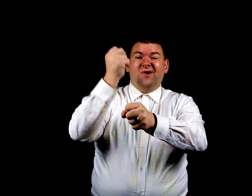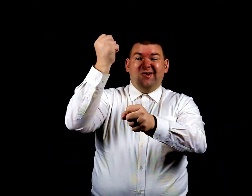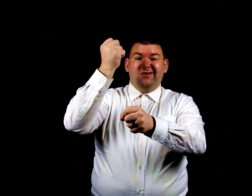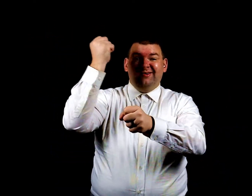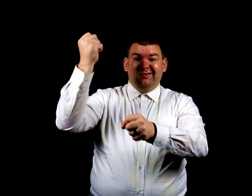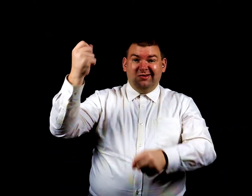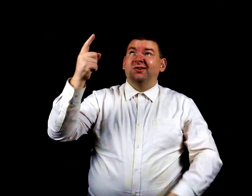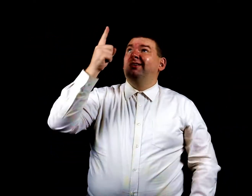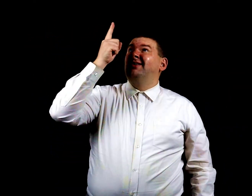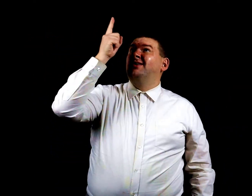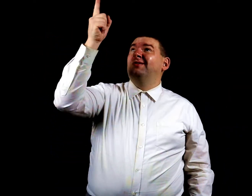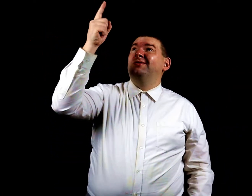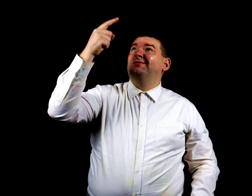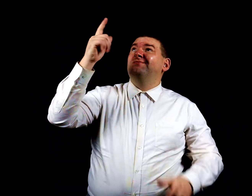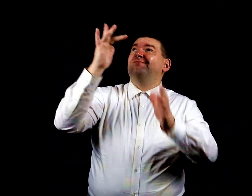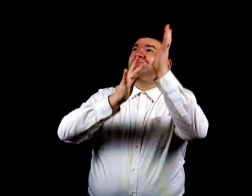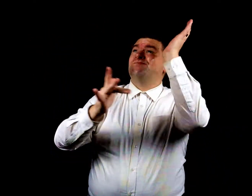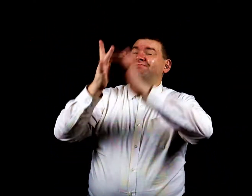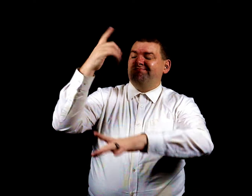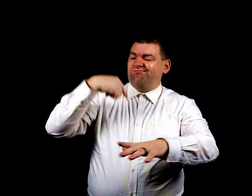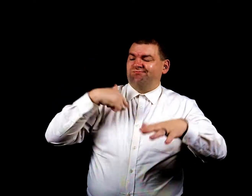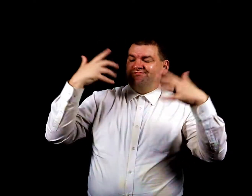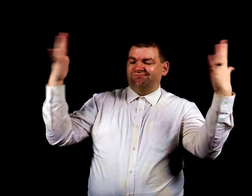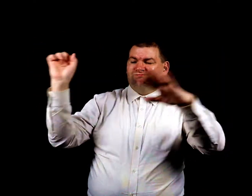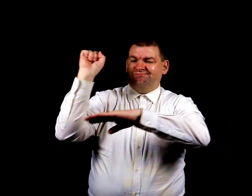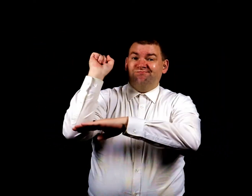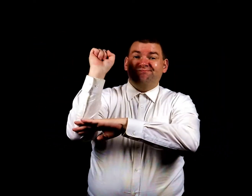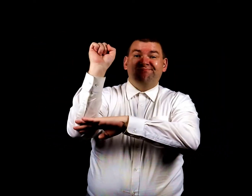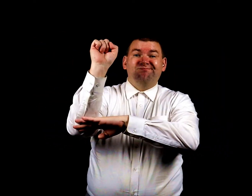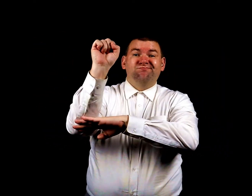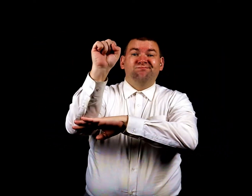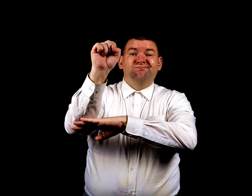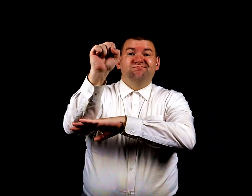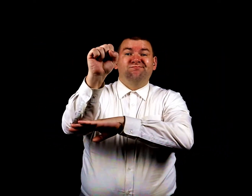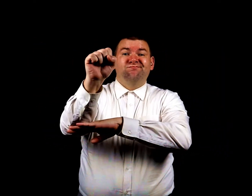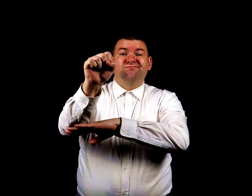In you I overcome